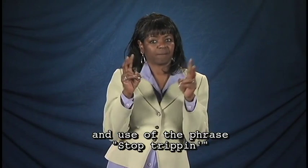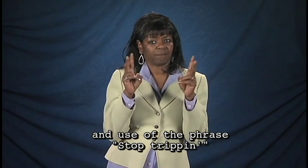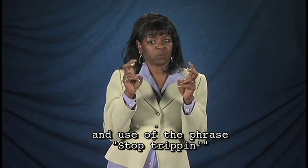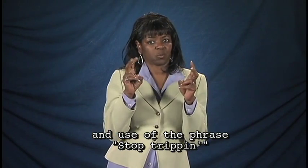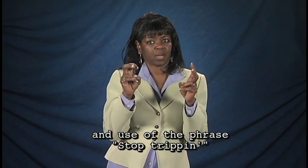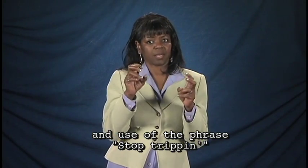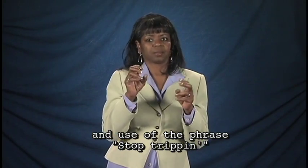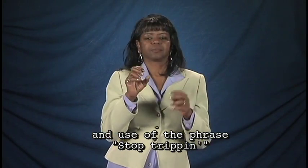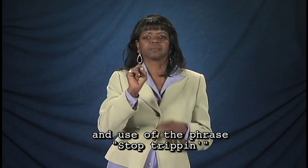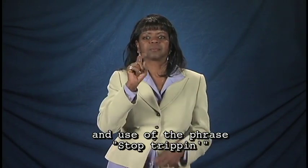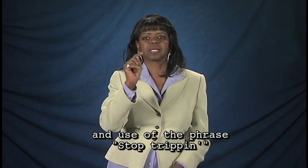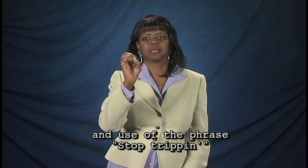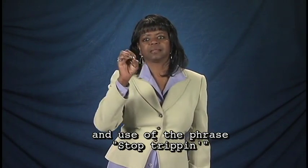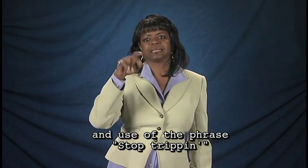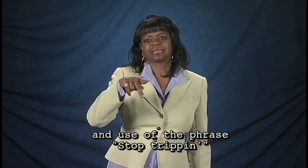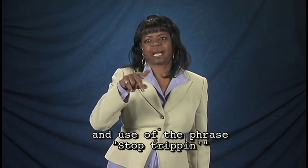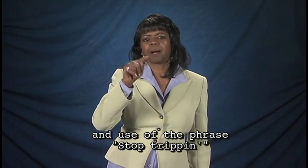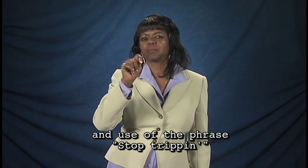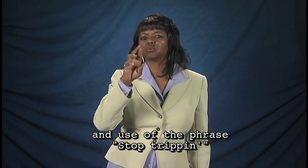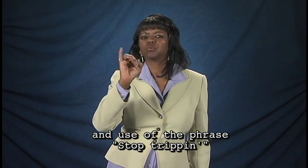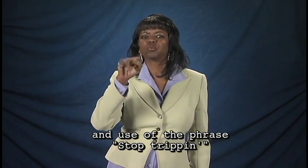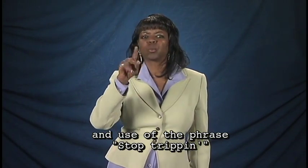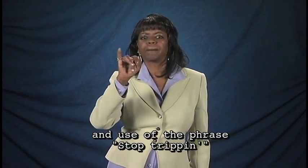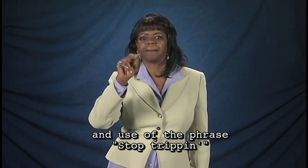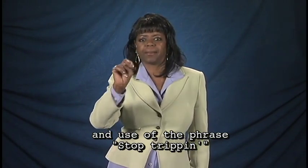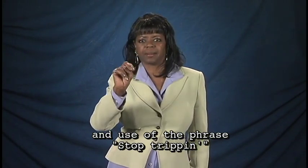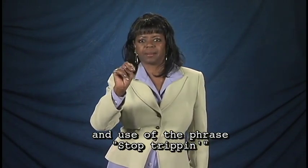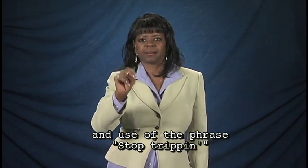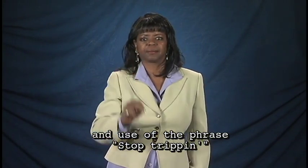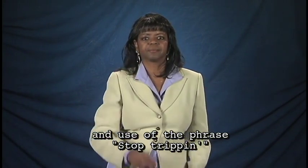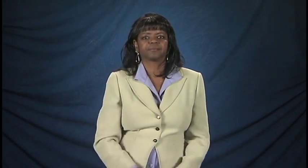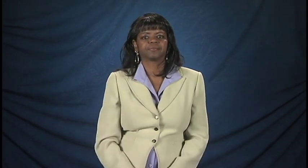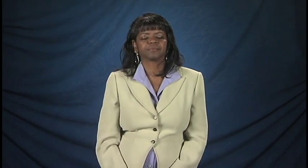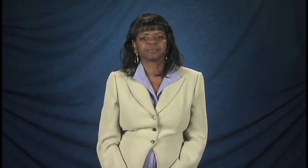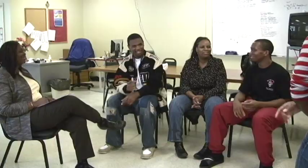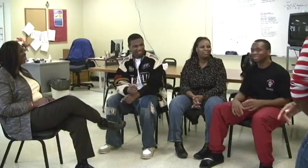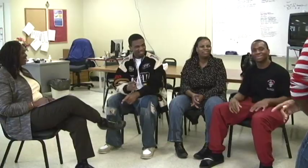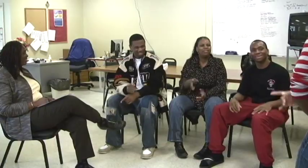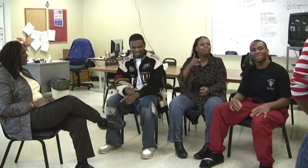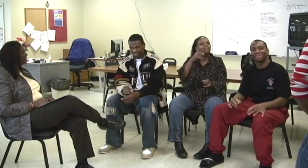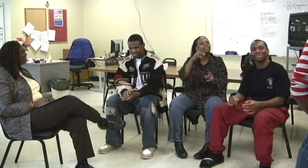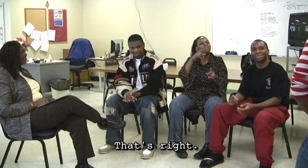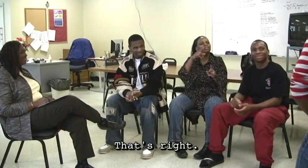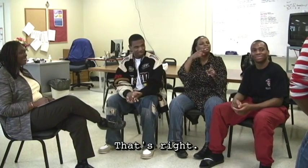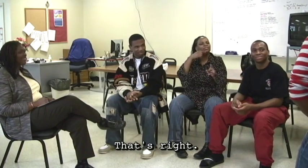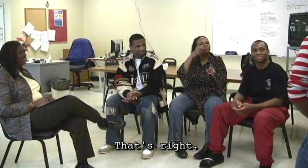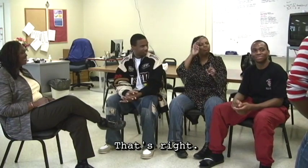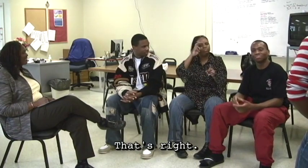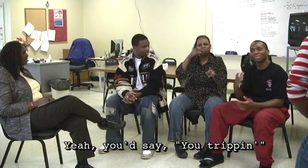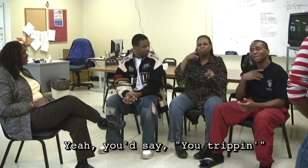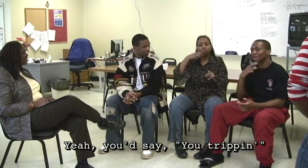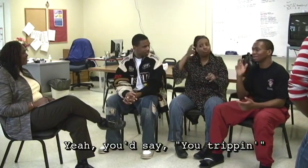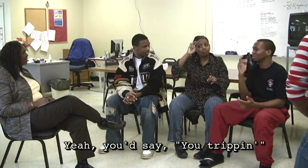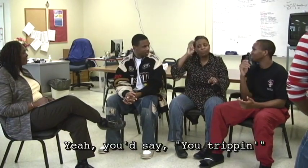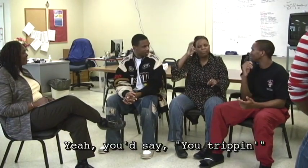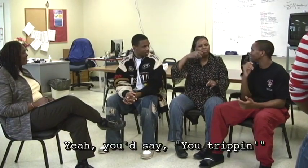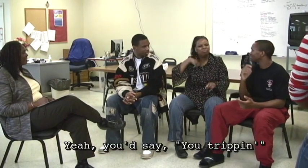Stop Trippin'. That's right. Yeah, you'd say, you're